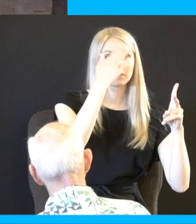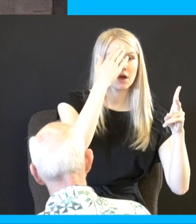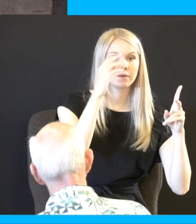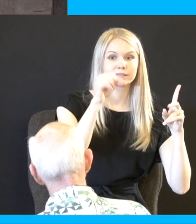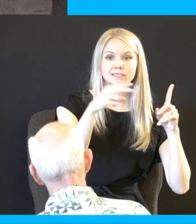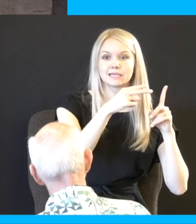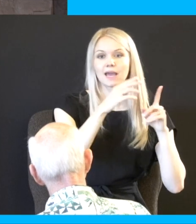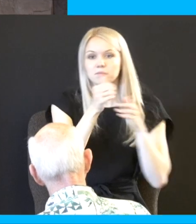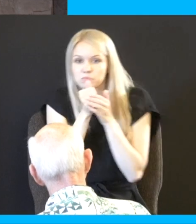those beatings were on him